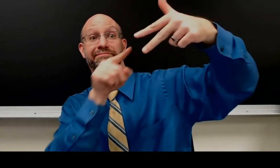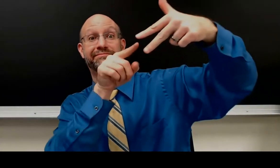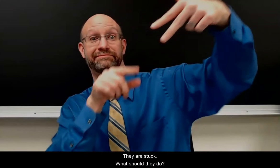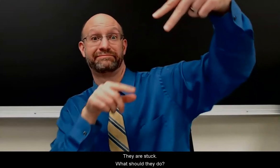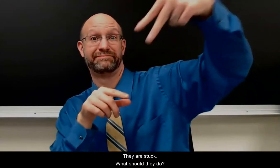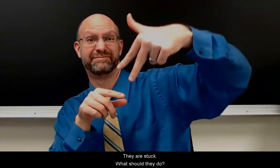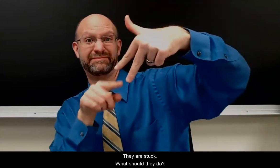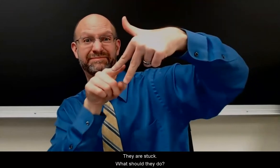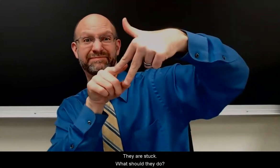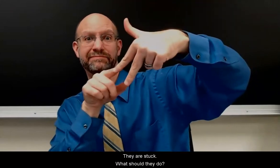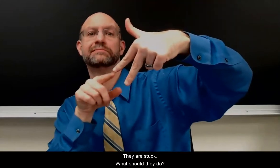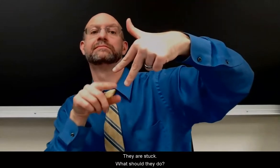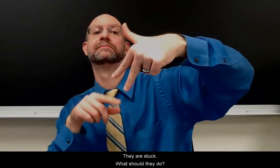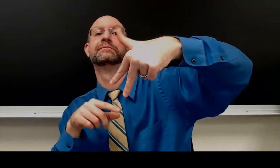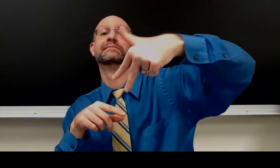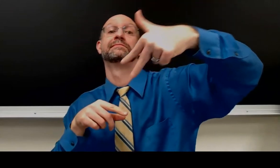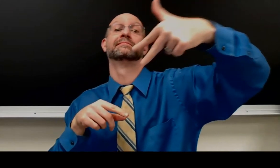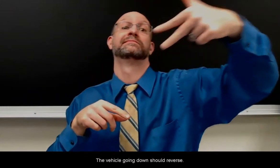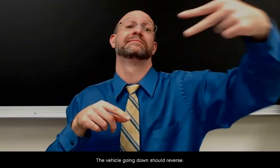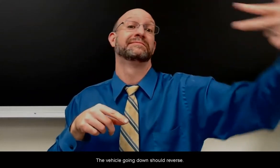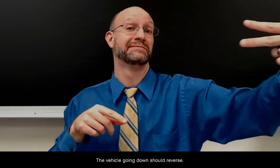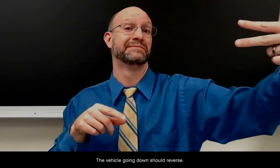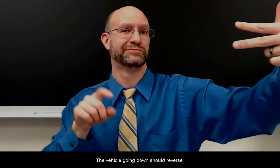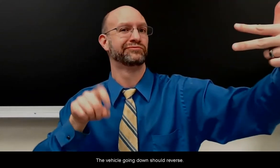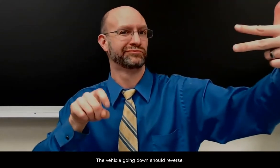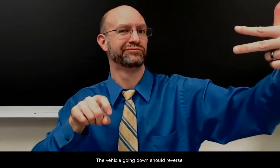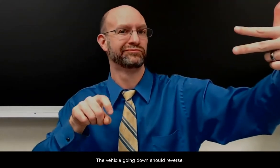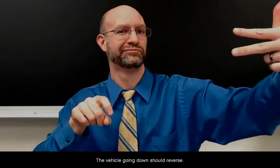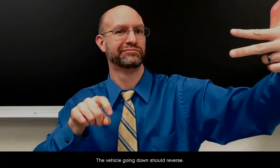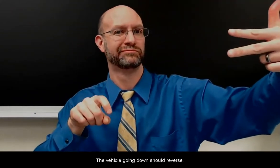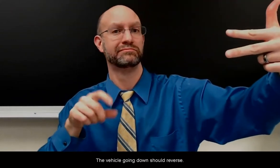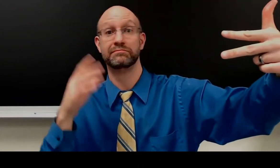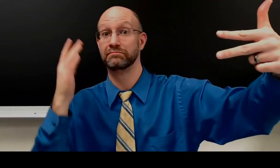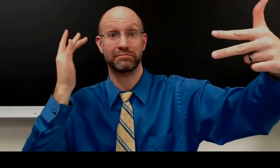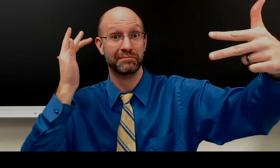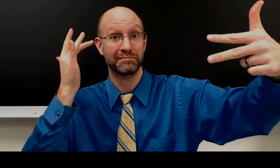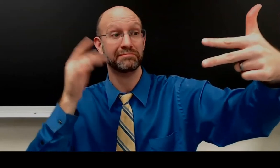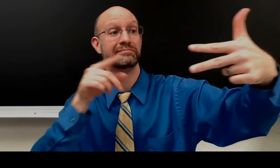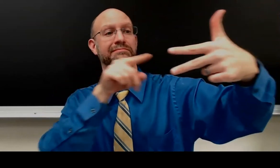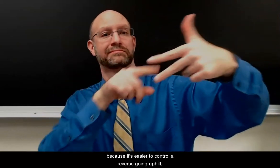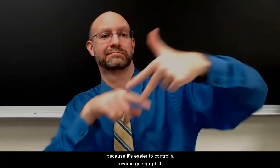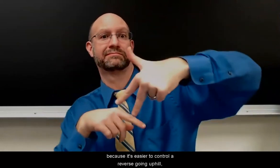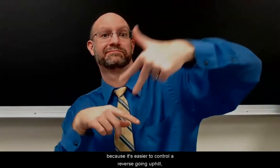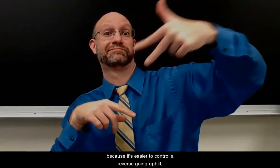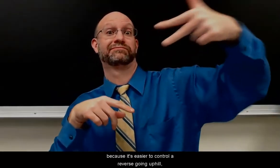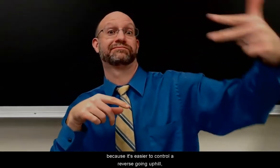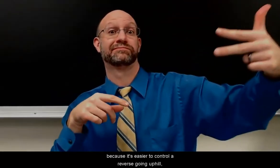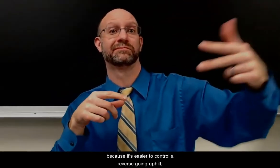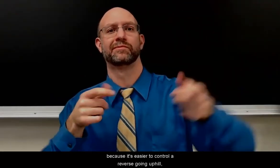they are stuck. What should they do? The vehicle going down should reverse, because it's easier to control a